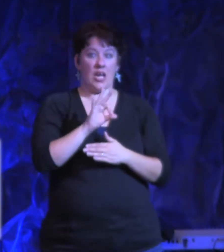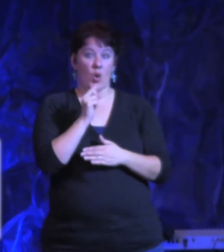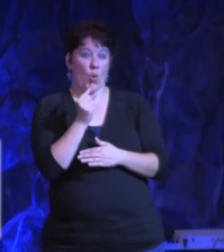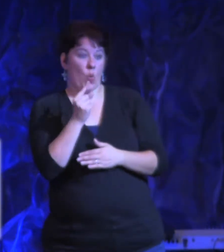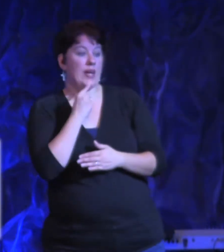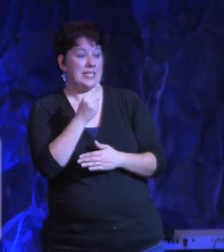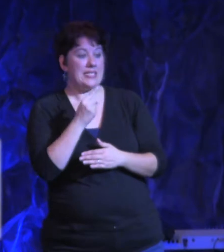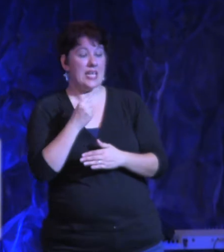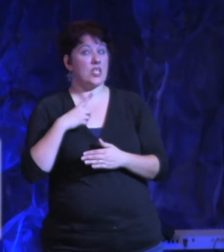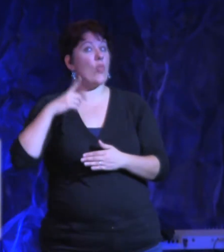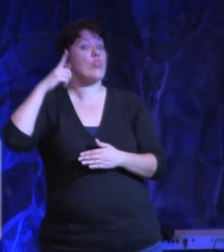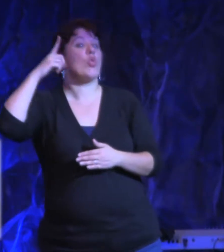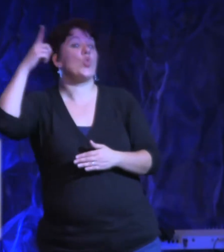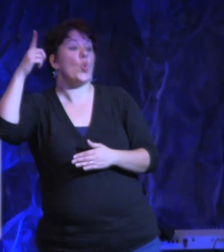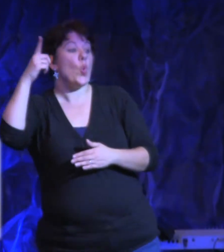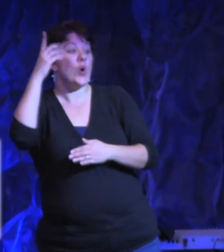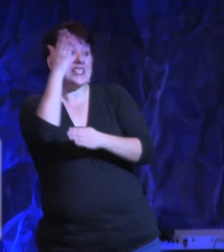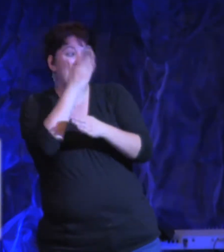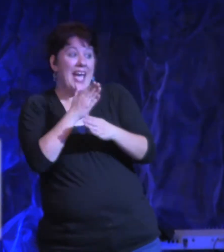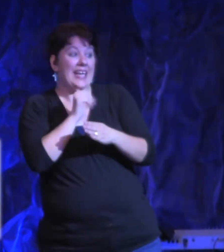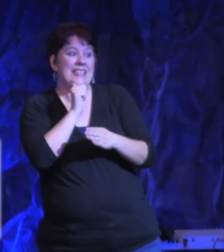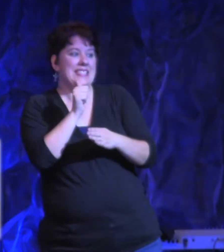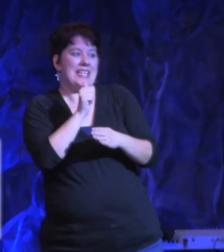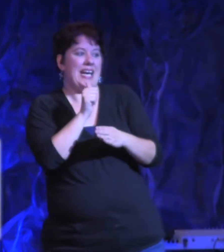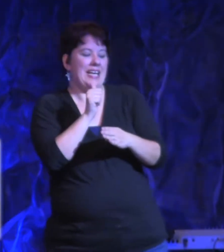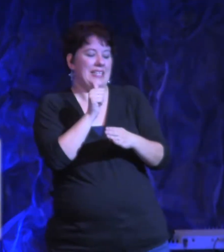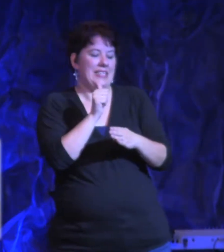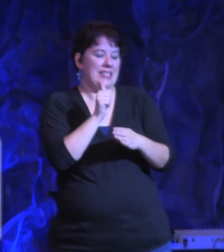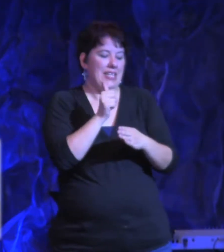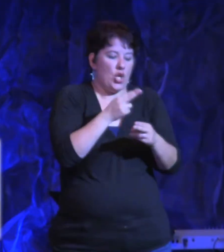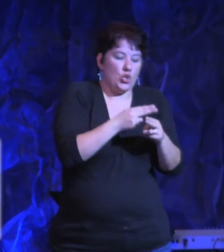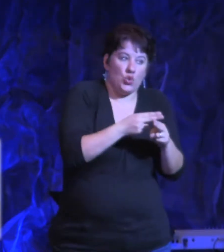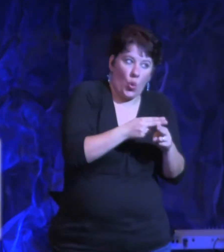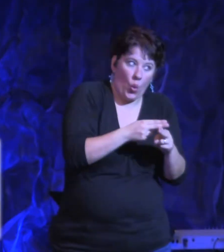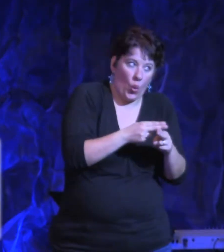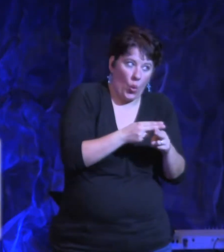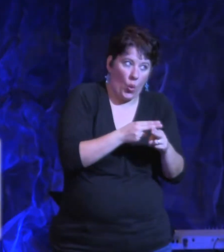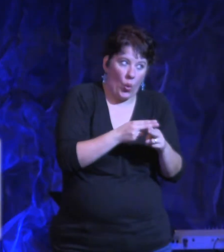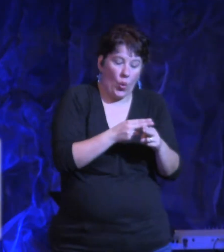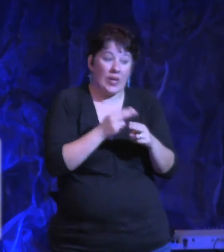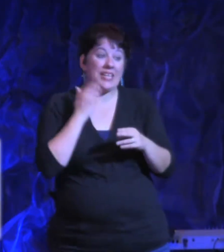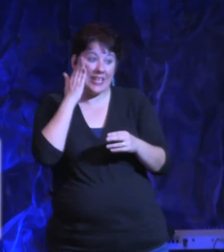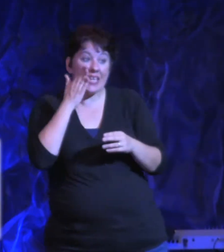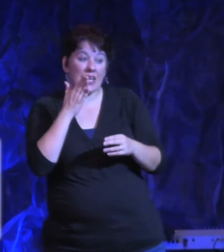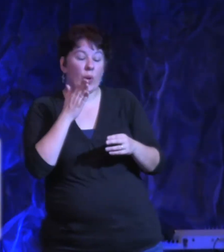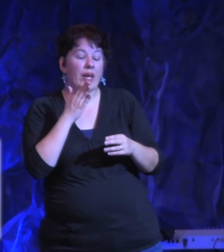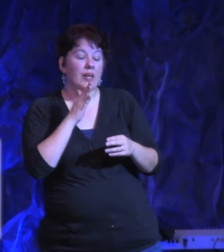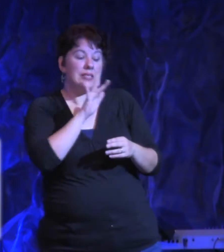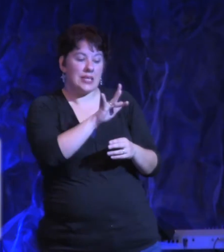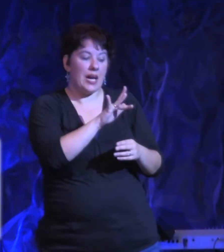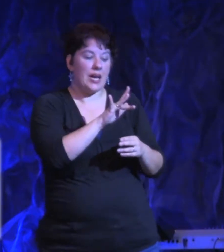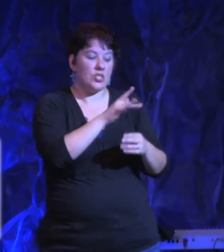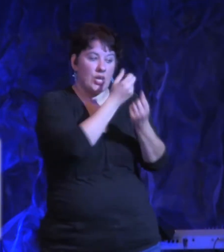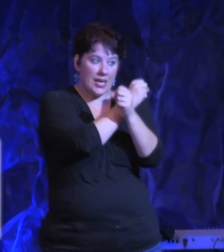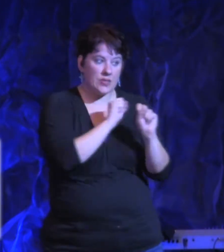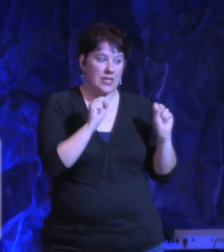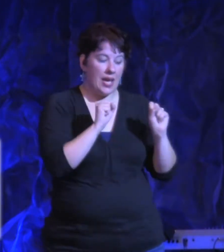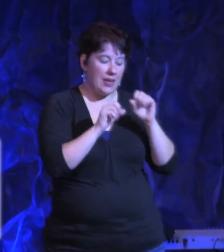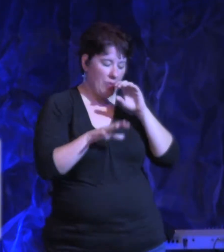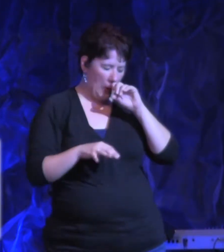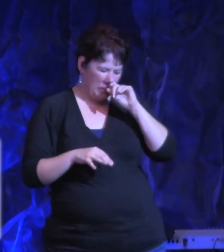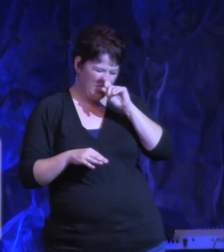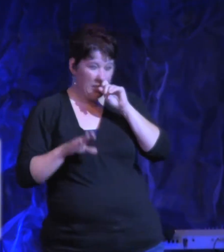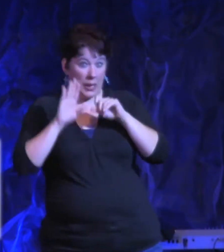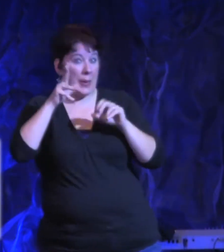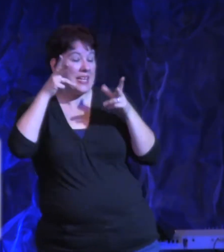so short that it cannot say, nor His ear so dull that it cannot hear. But your iniquities have made a